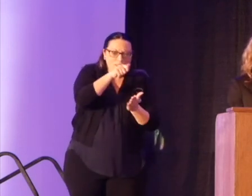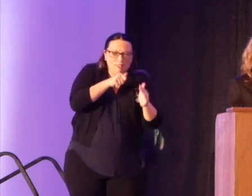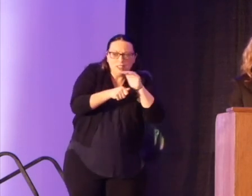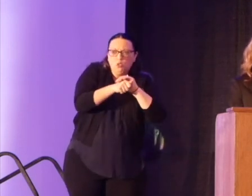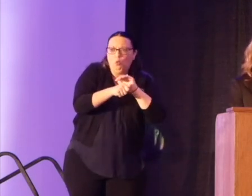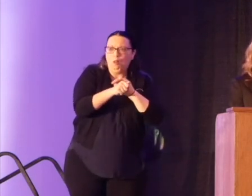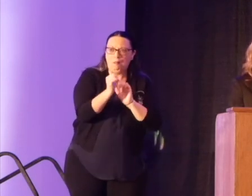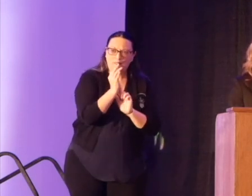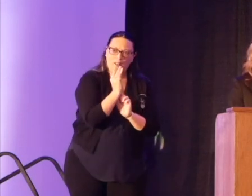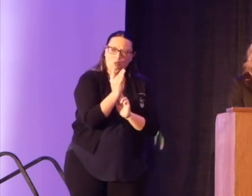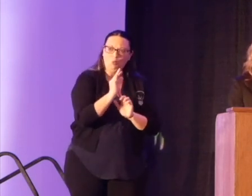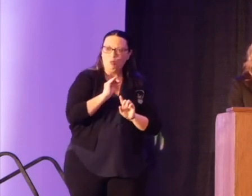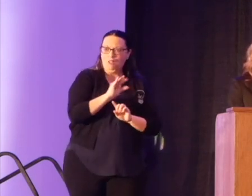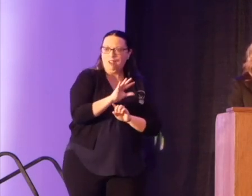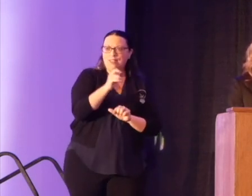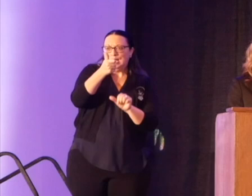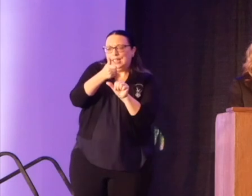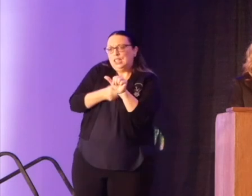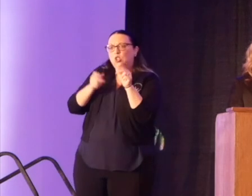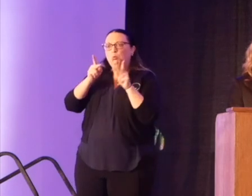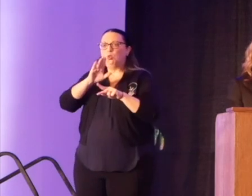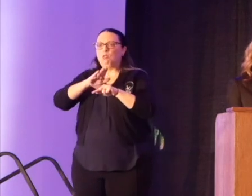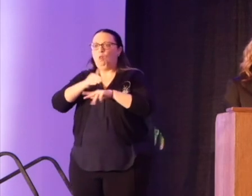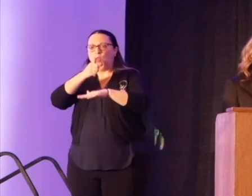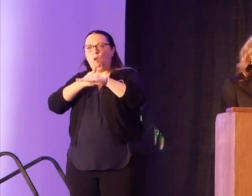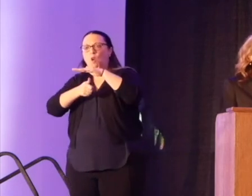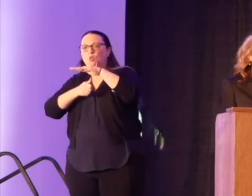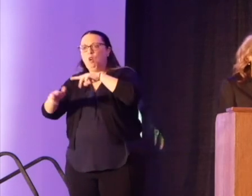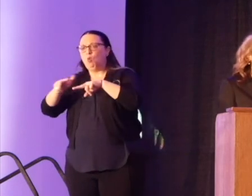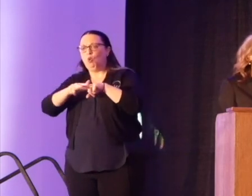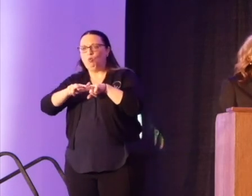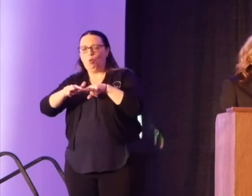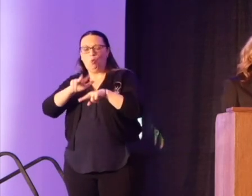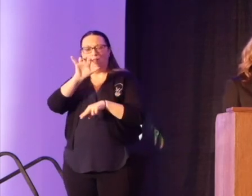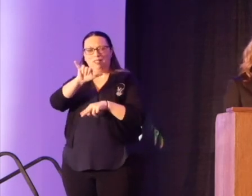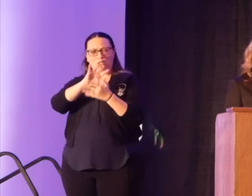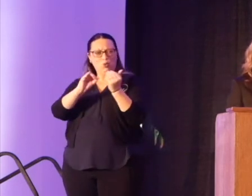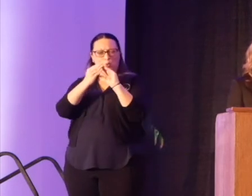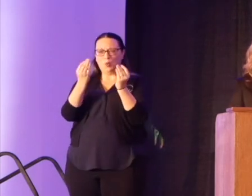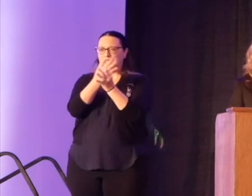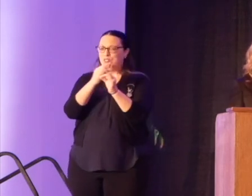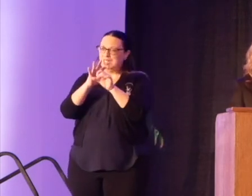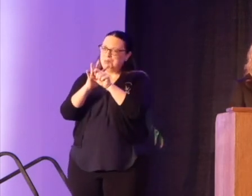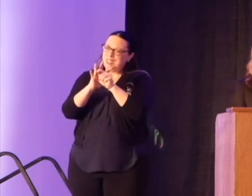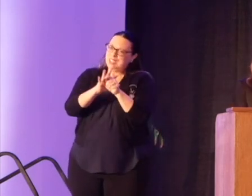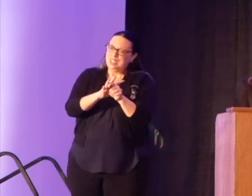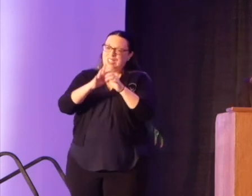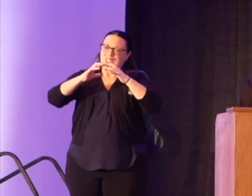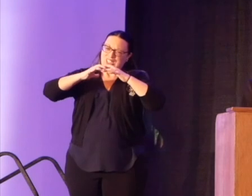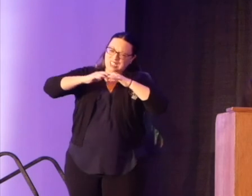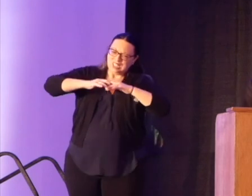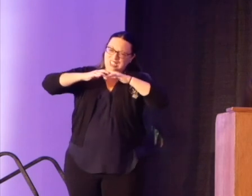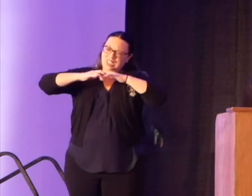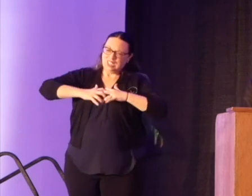every passenger on an underground railroad. This narrative of freedom strained under a proclamation that emerged out of one of the